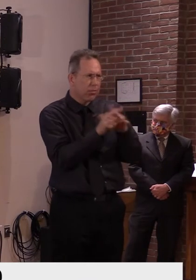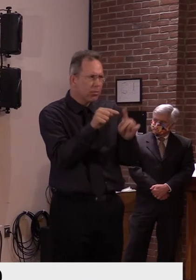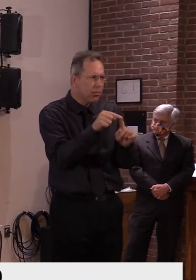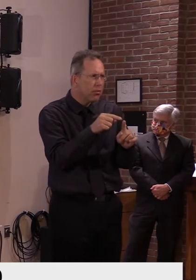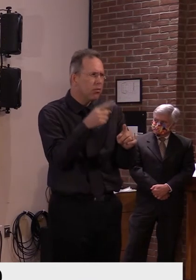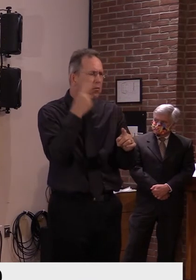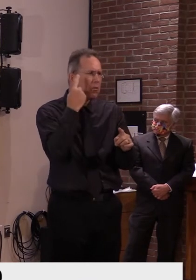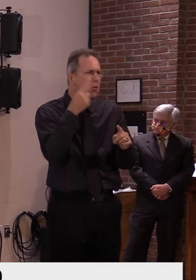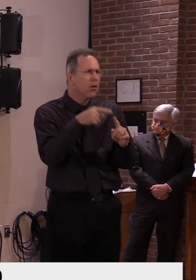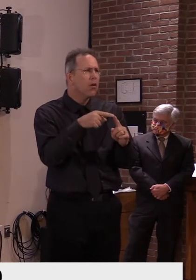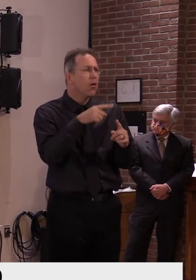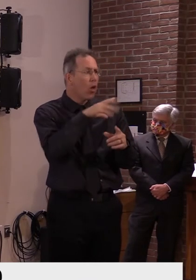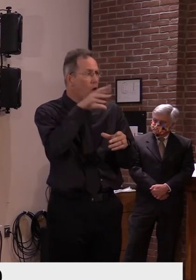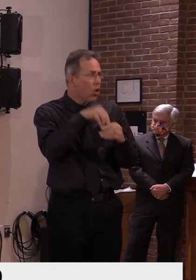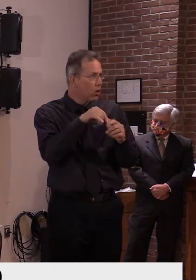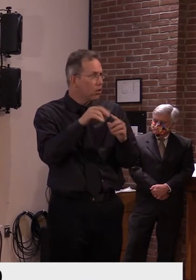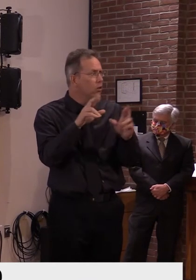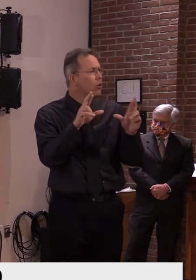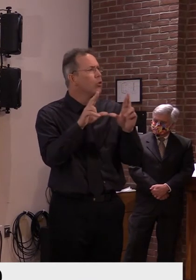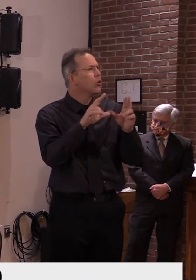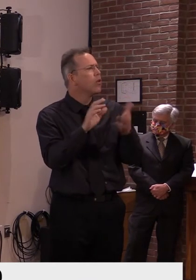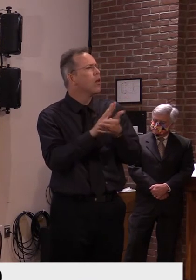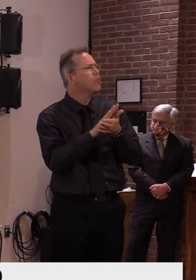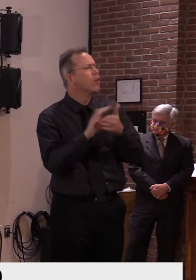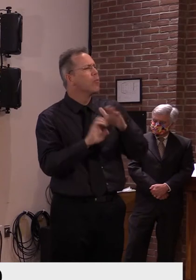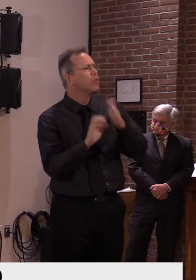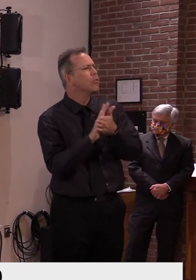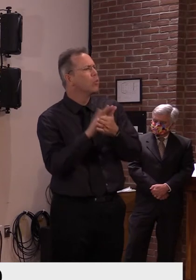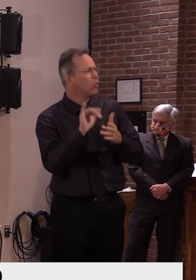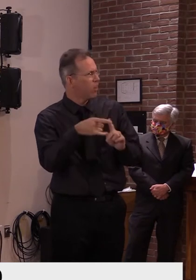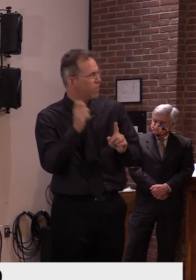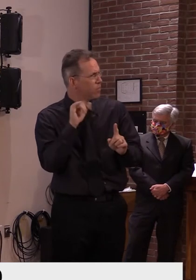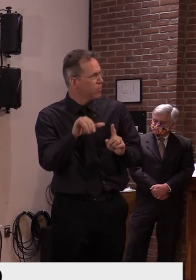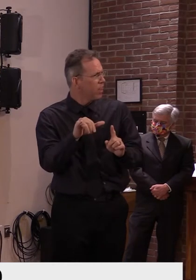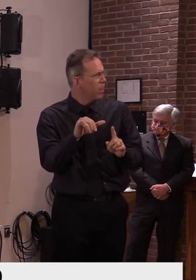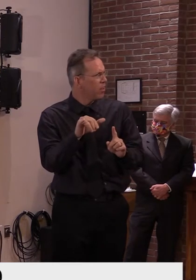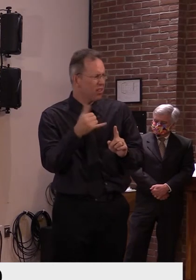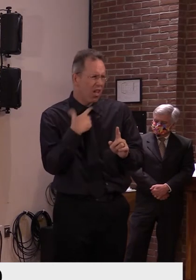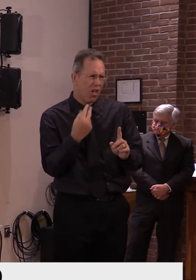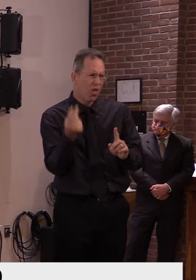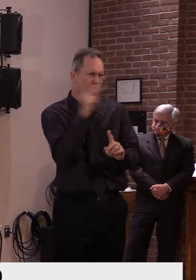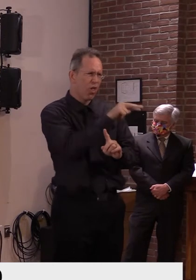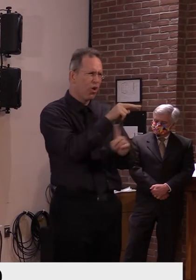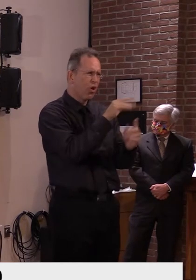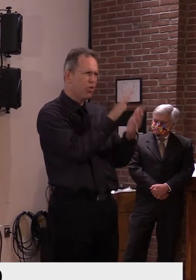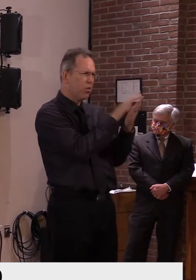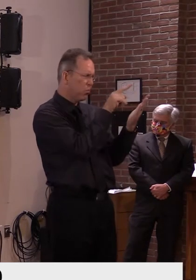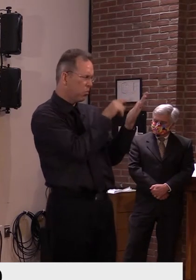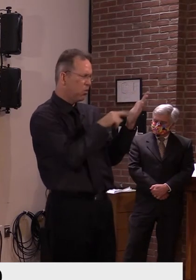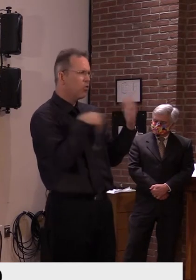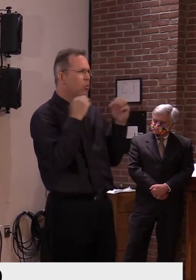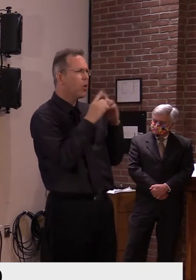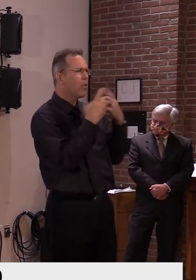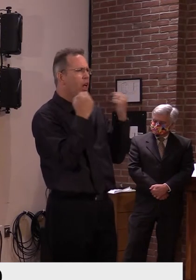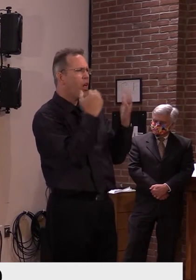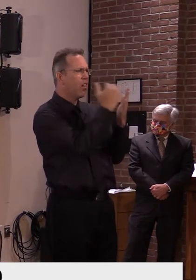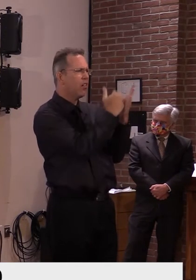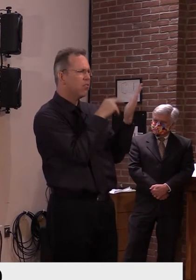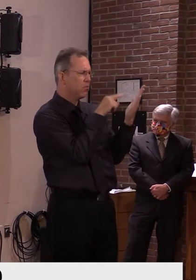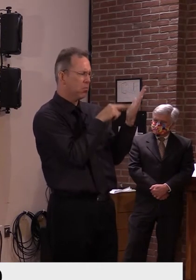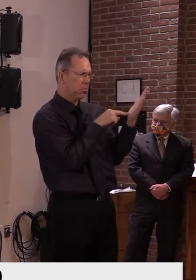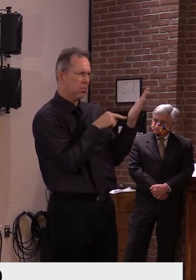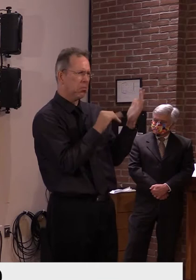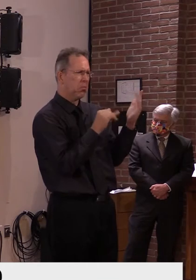um, those six cases. But when you look at today's Department of Health report, it only lists three